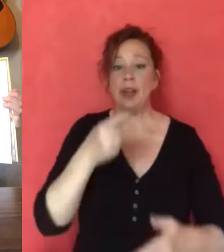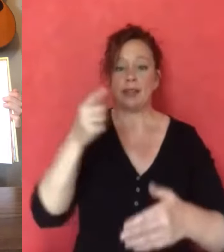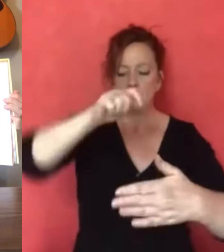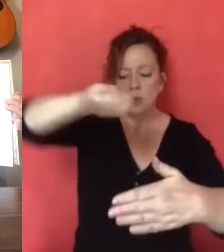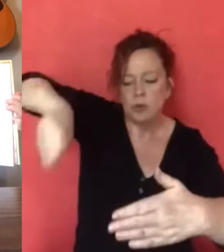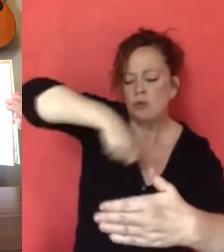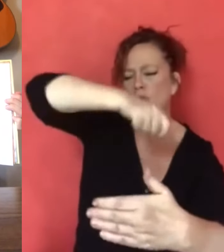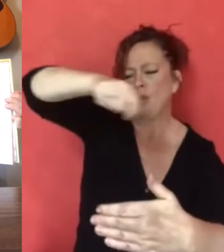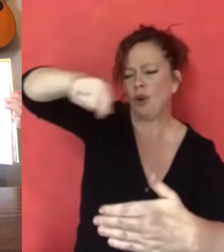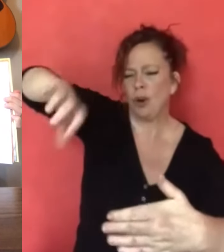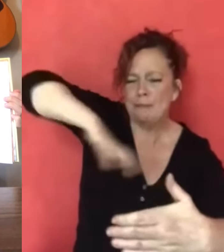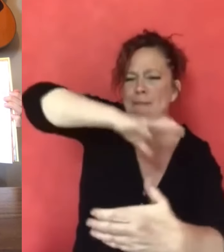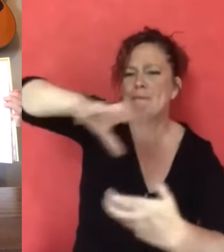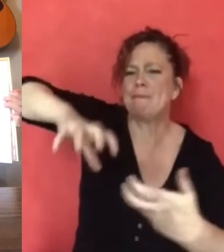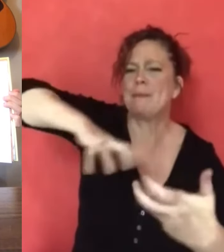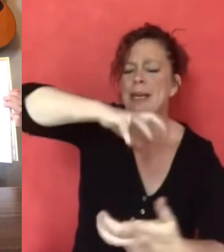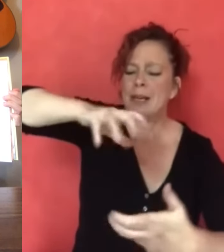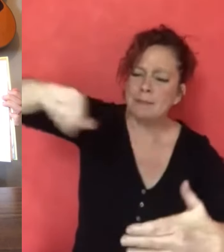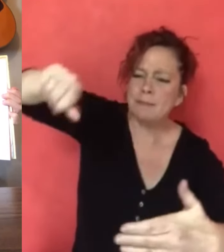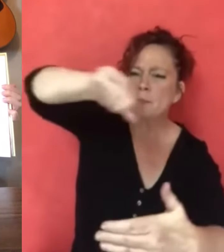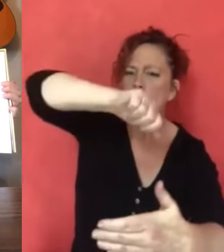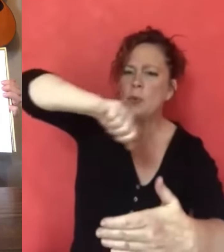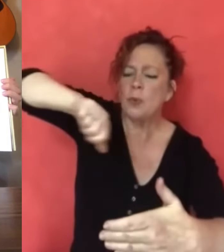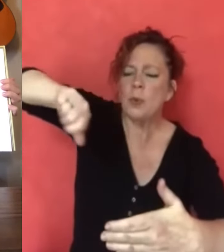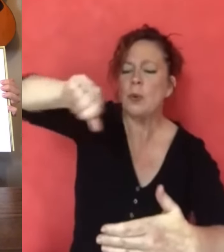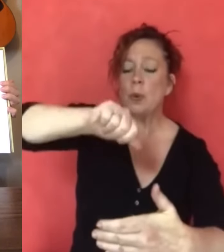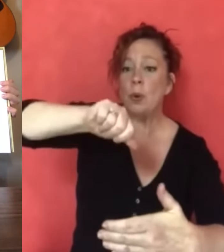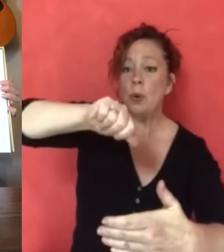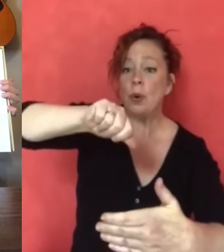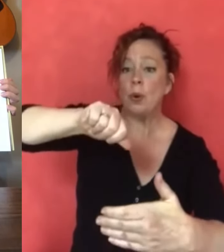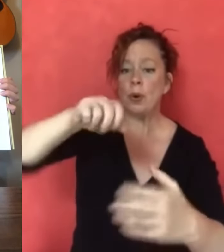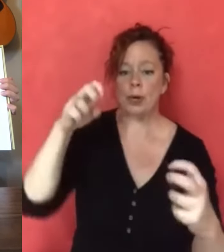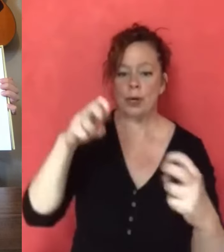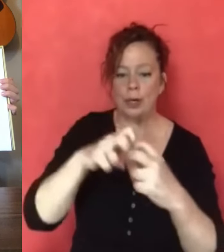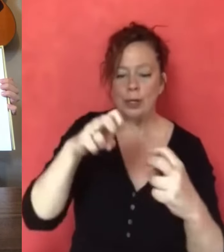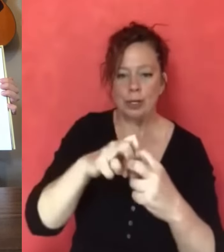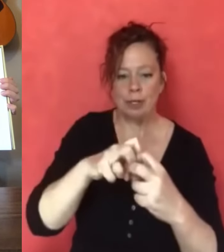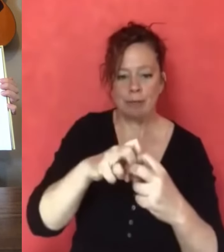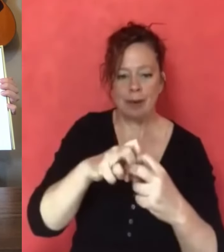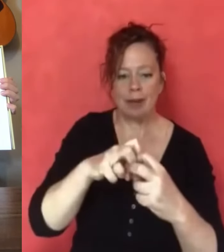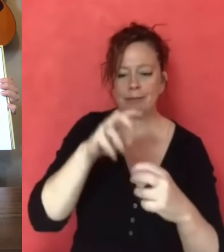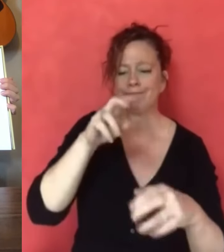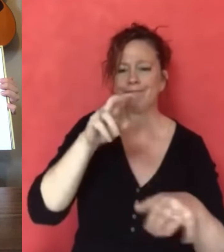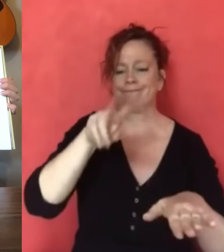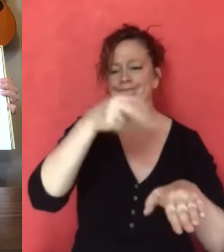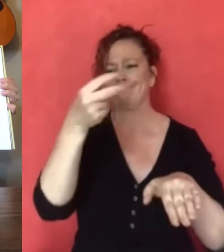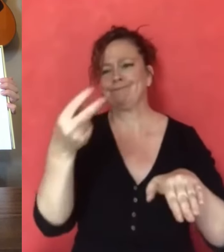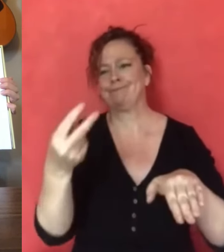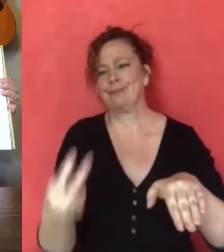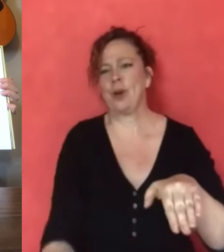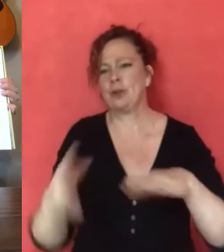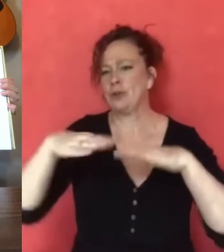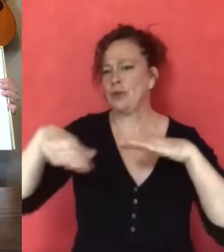They stir. They whirr. They mix and pour. The chipmunk conks out